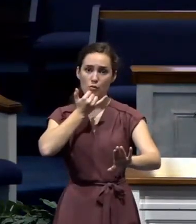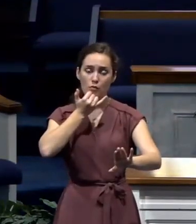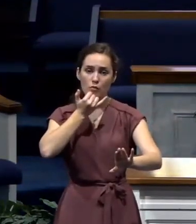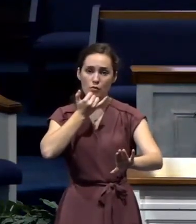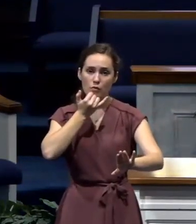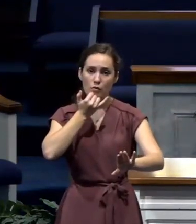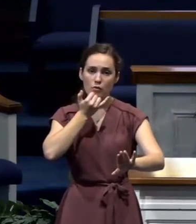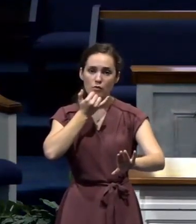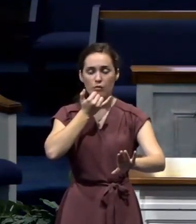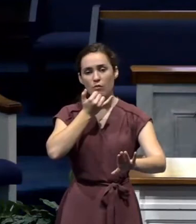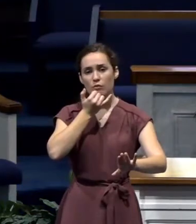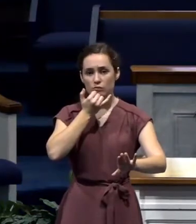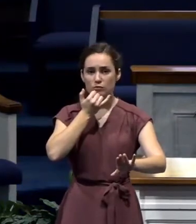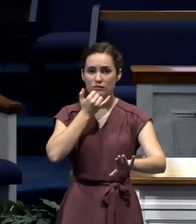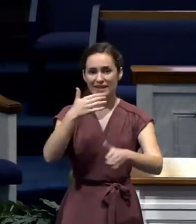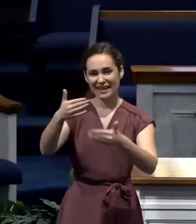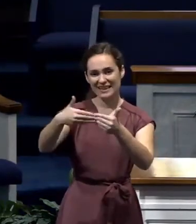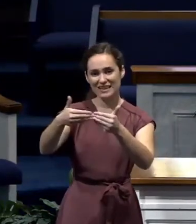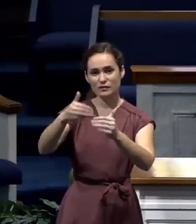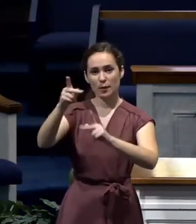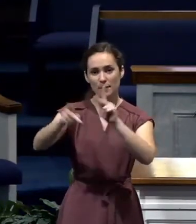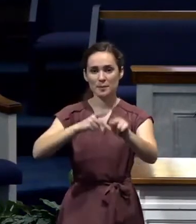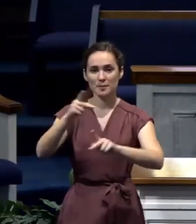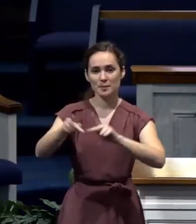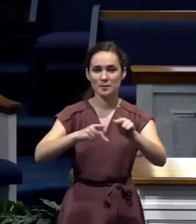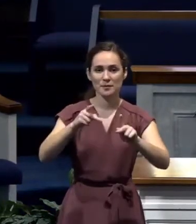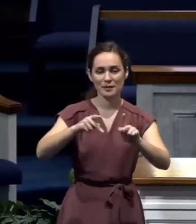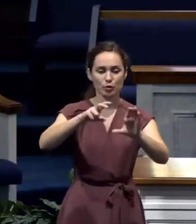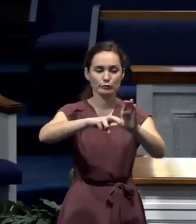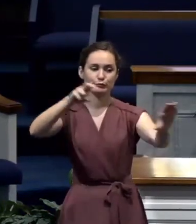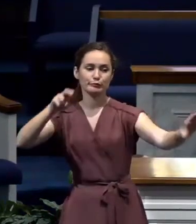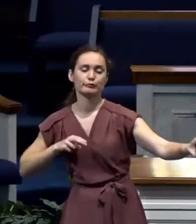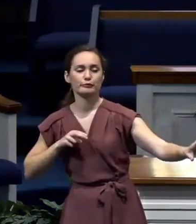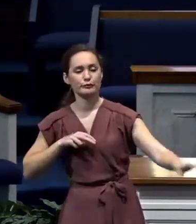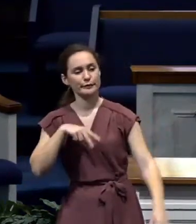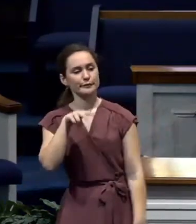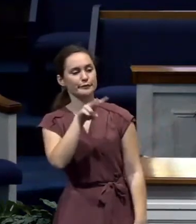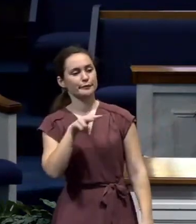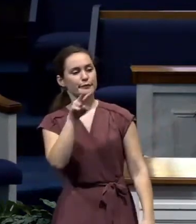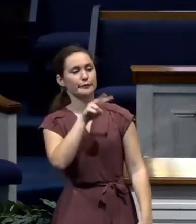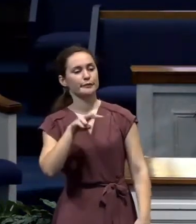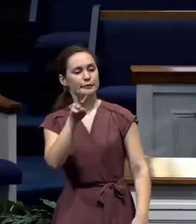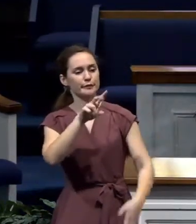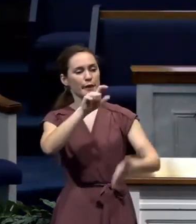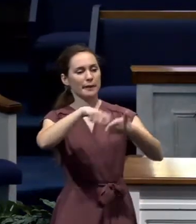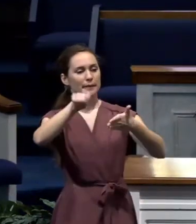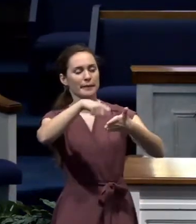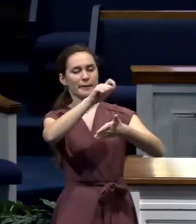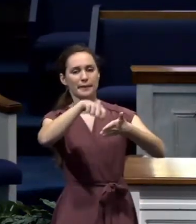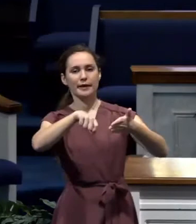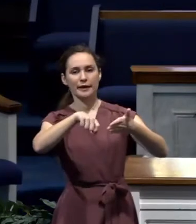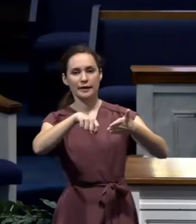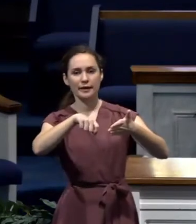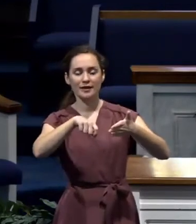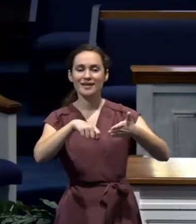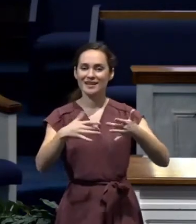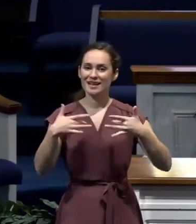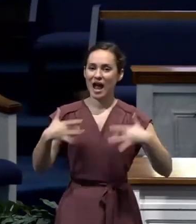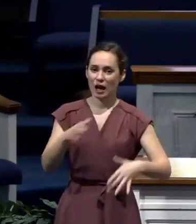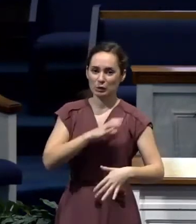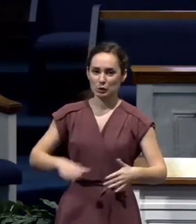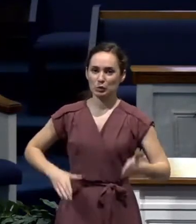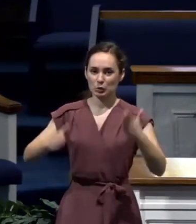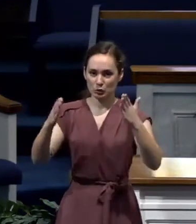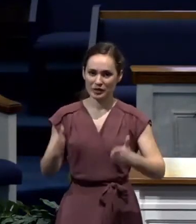from the bench or from the sidelines. You know, normally Christians are willing to fight to the last drop of your blood, not their own.